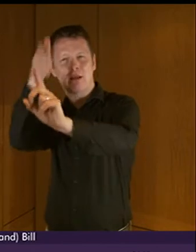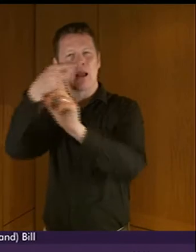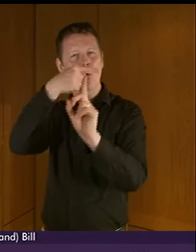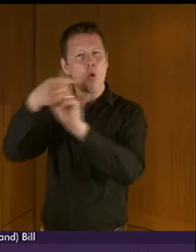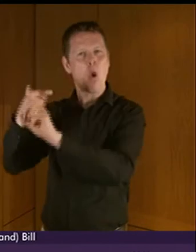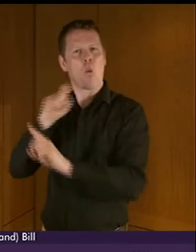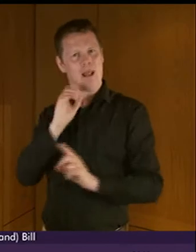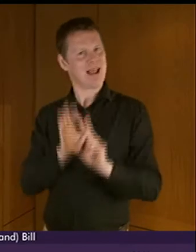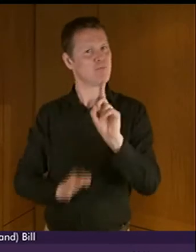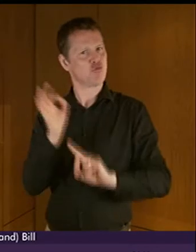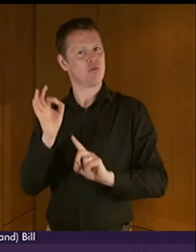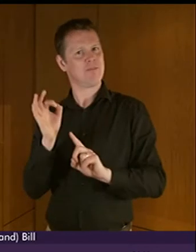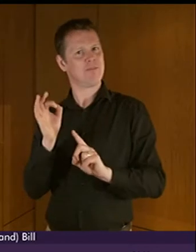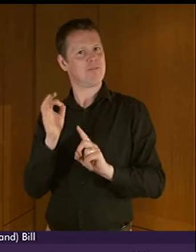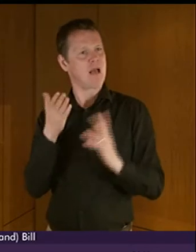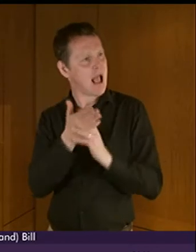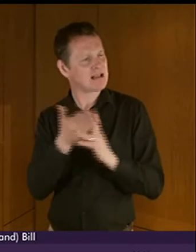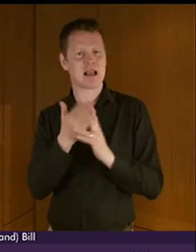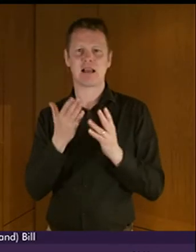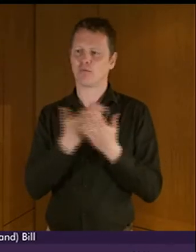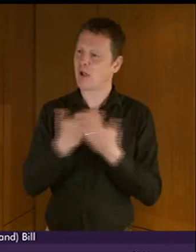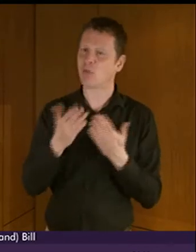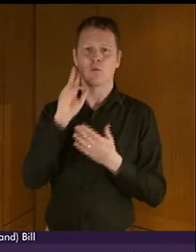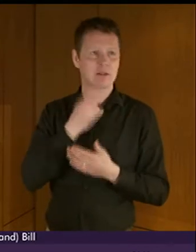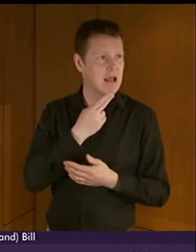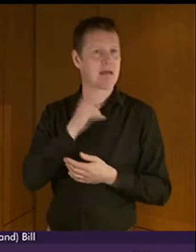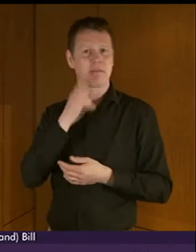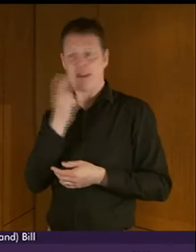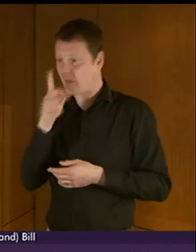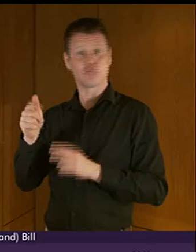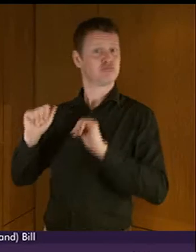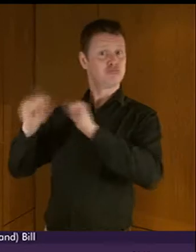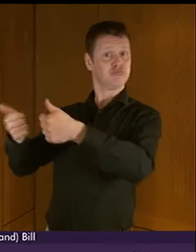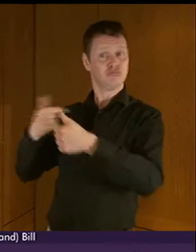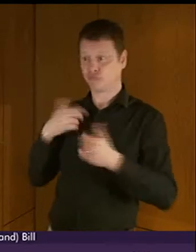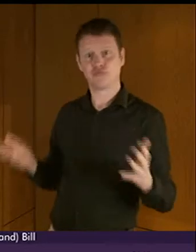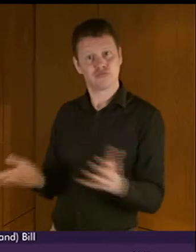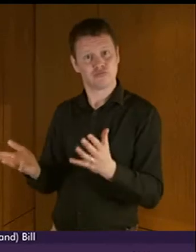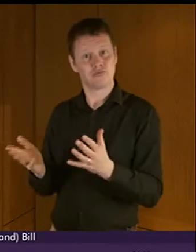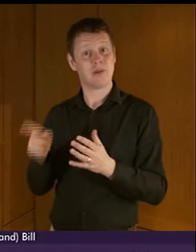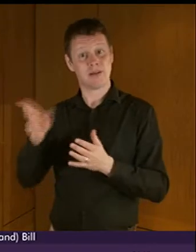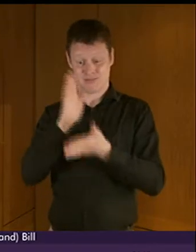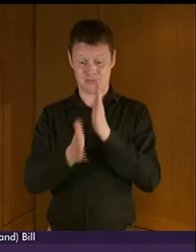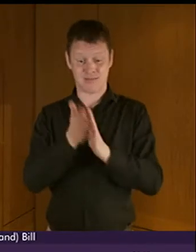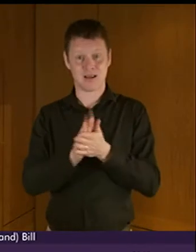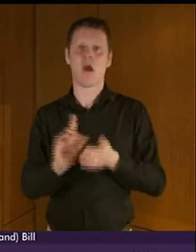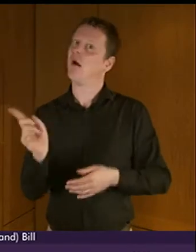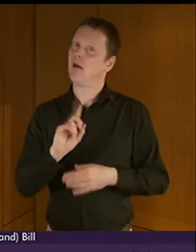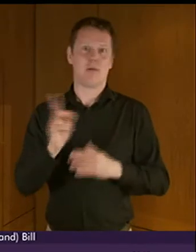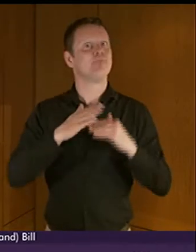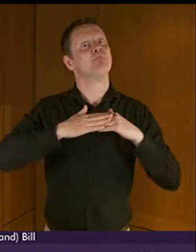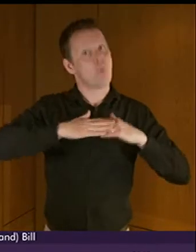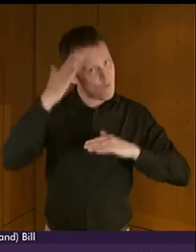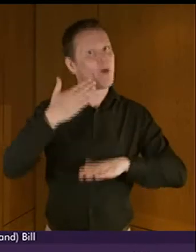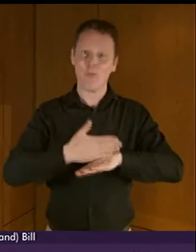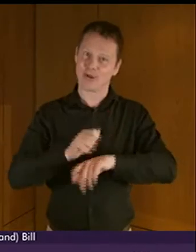for deaf and deaf blind people but there is of course an awful lot more to do and we will draw on the